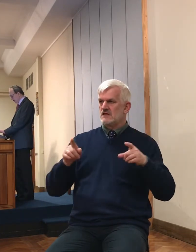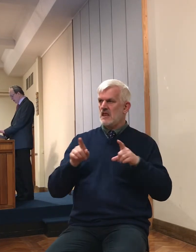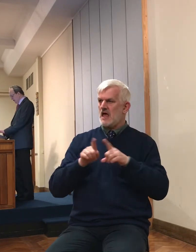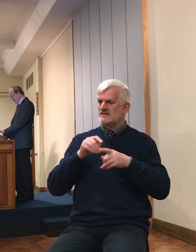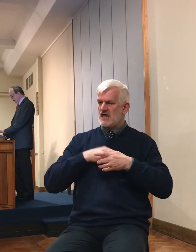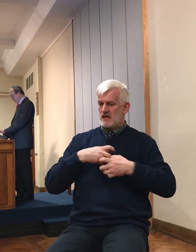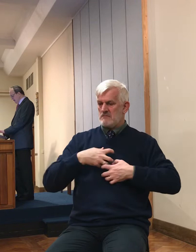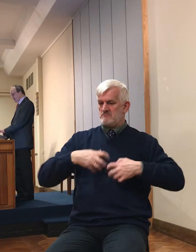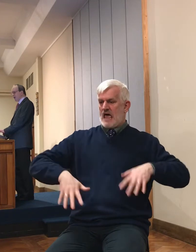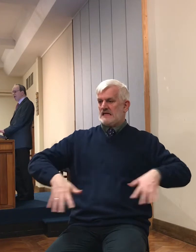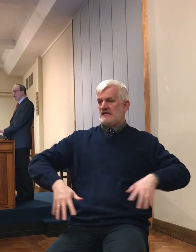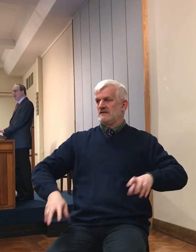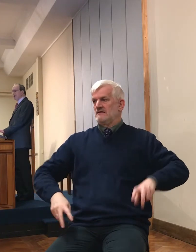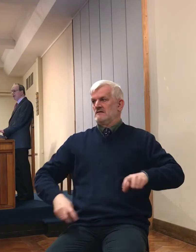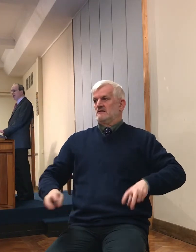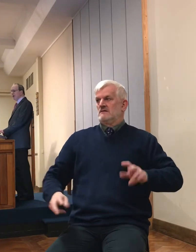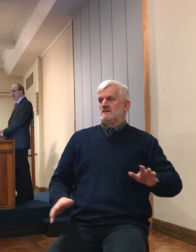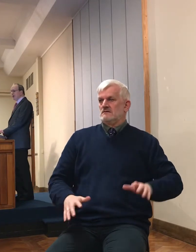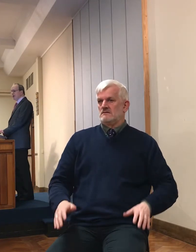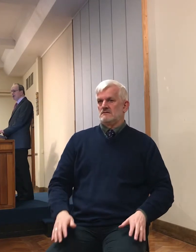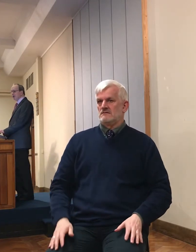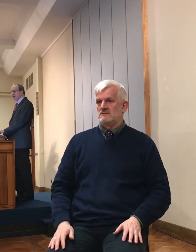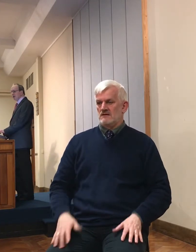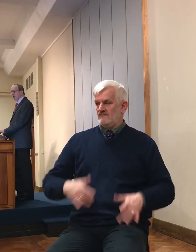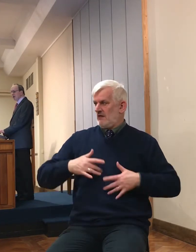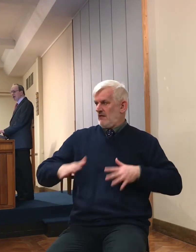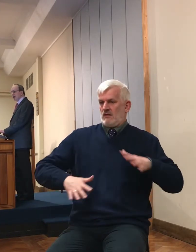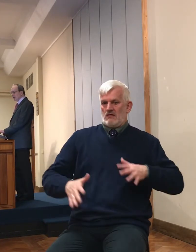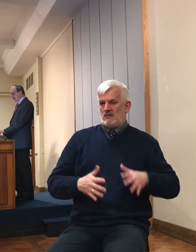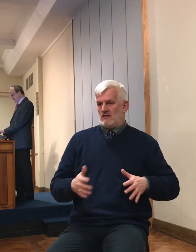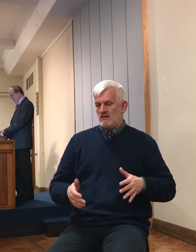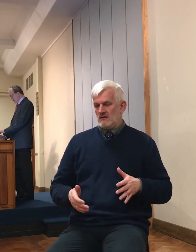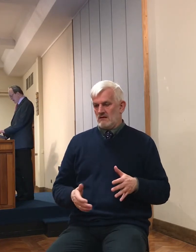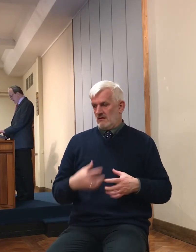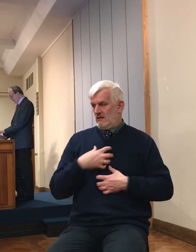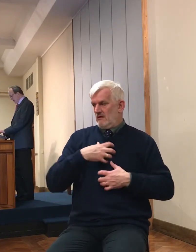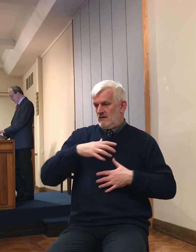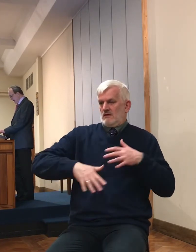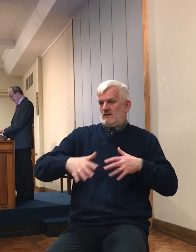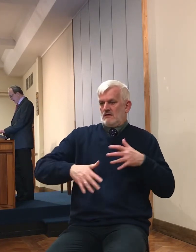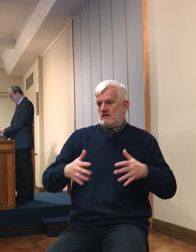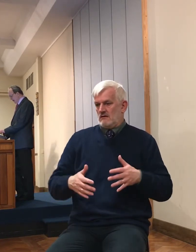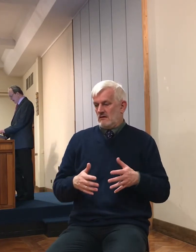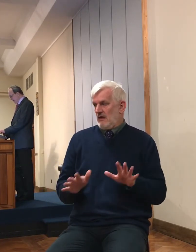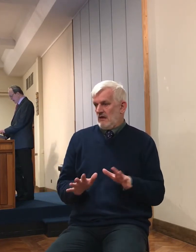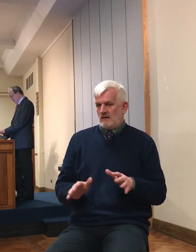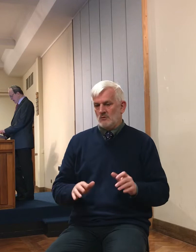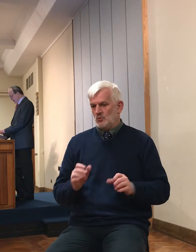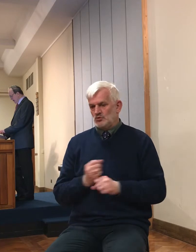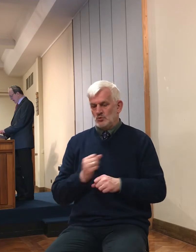which is good. Discomforted them, throw them into fear, panic.